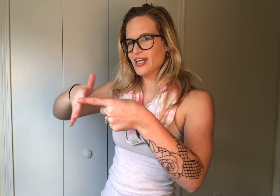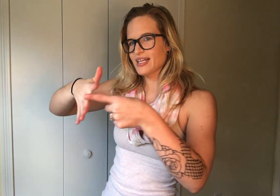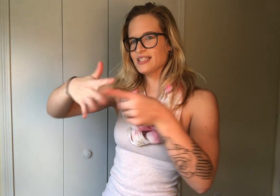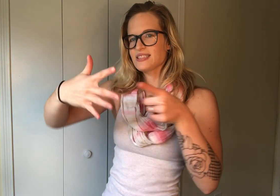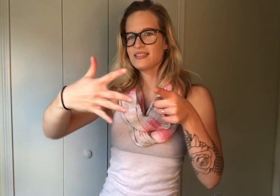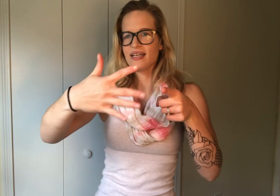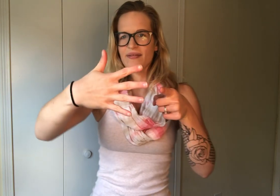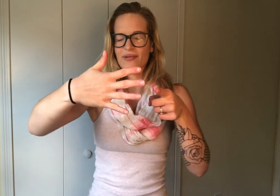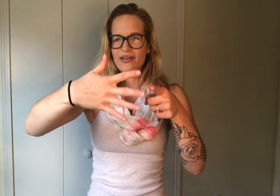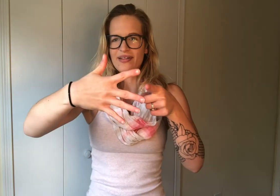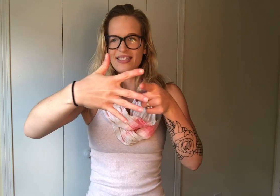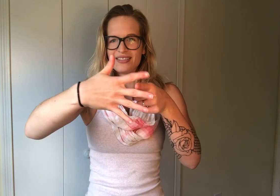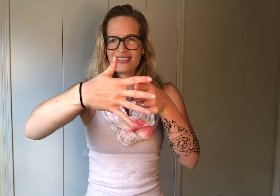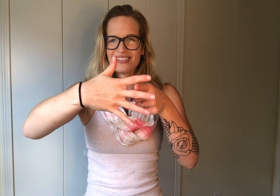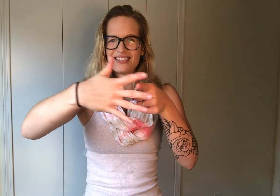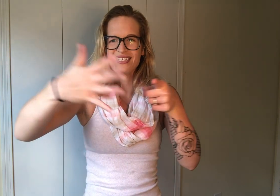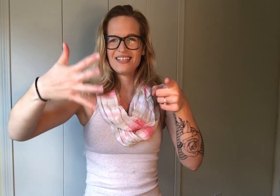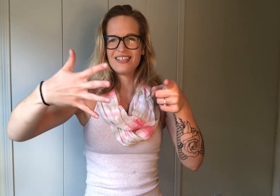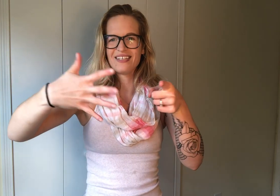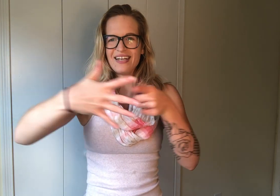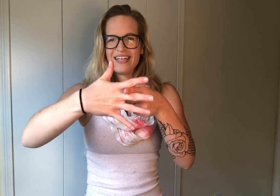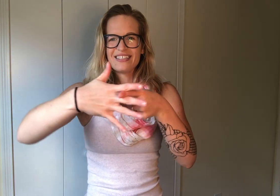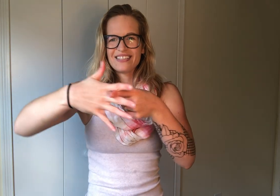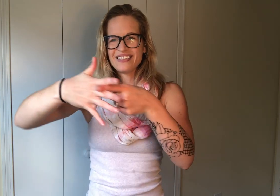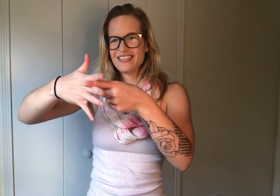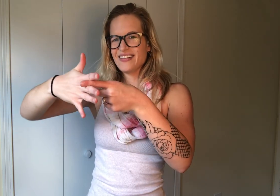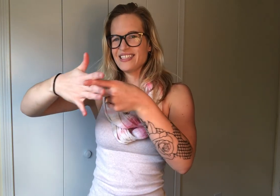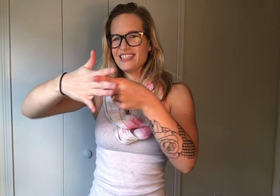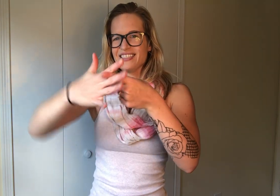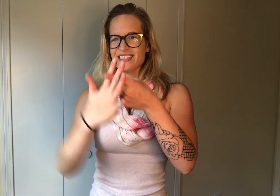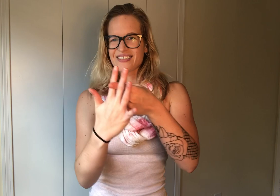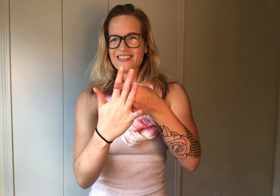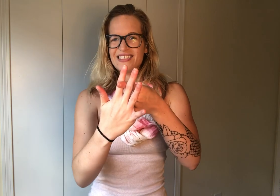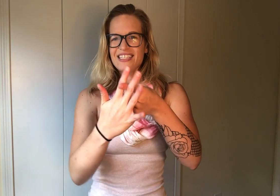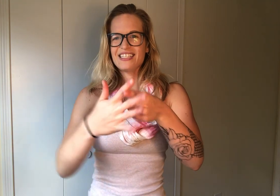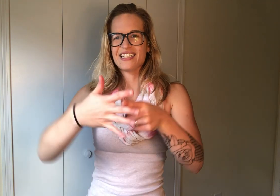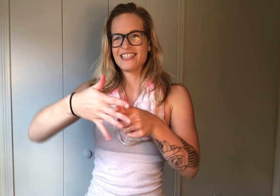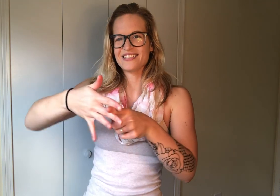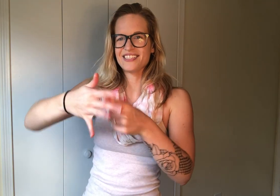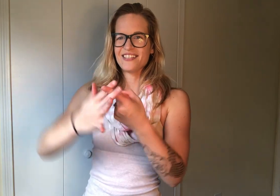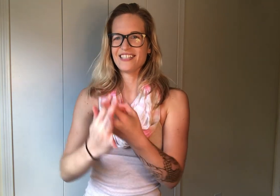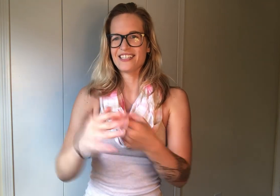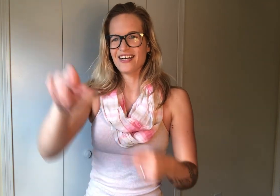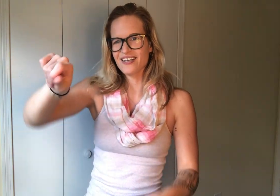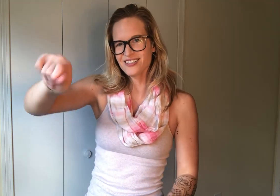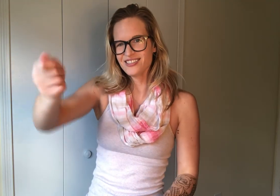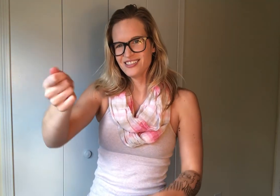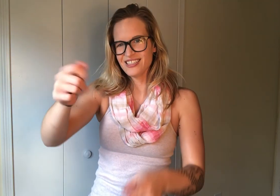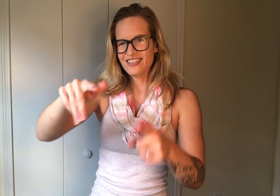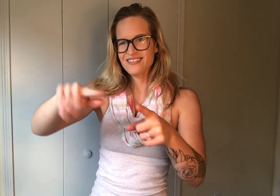like this, and put these, your hand around it, and just twist it, like you're starting a car, you know,